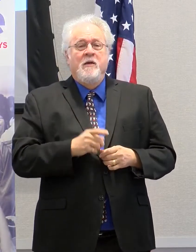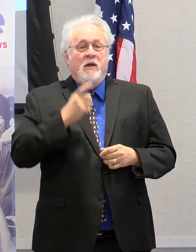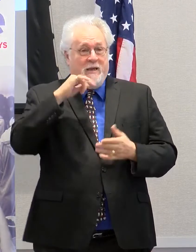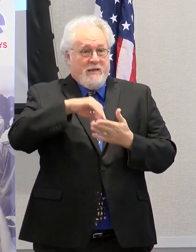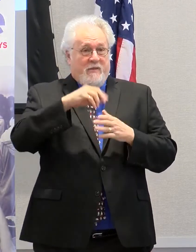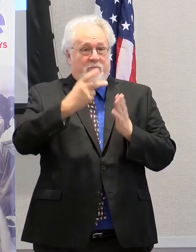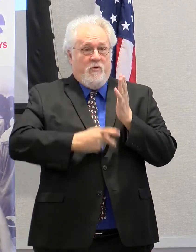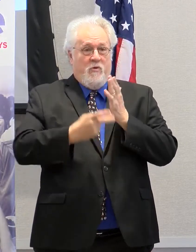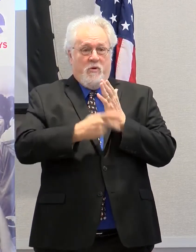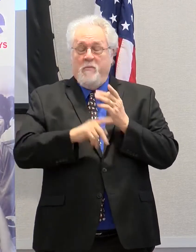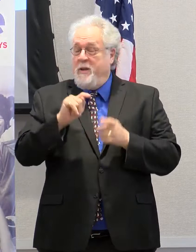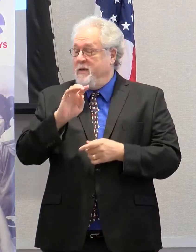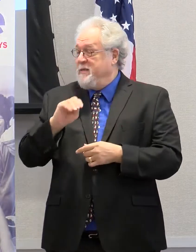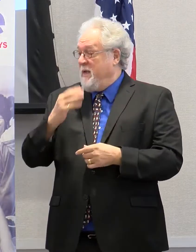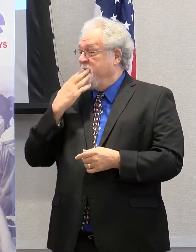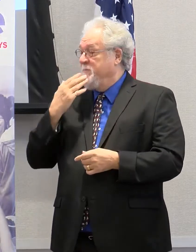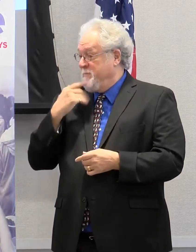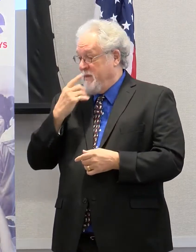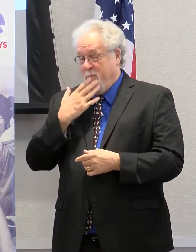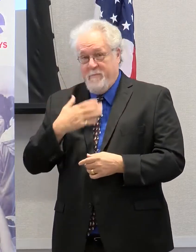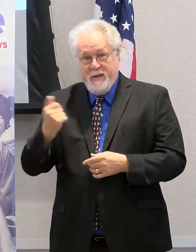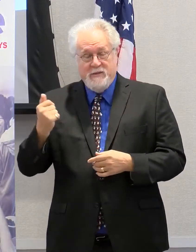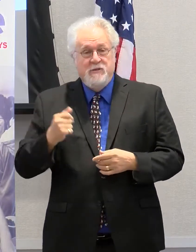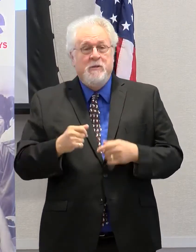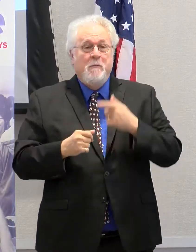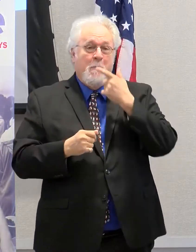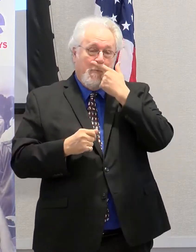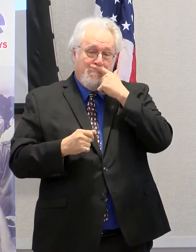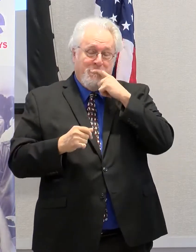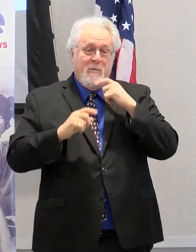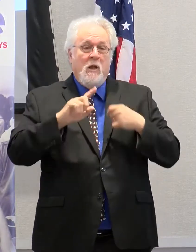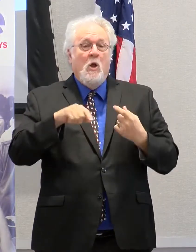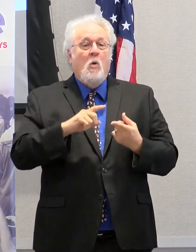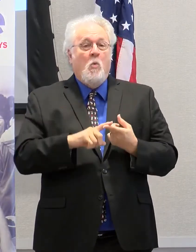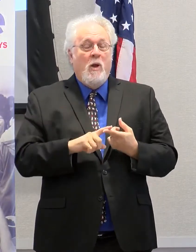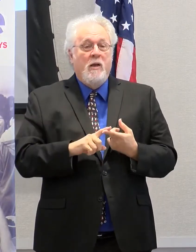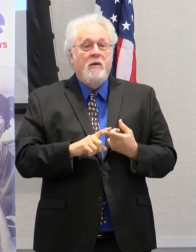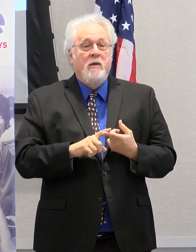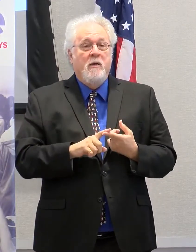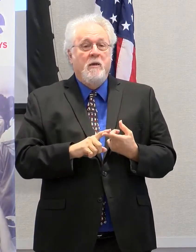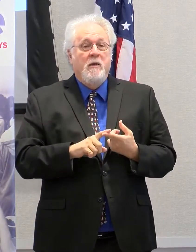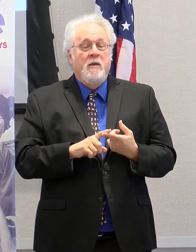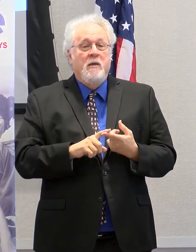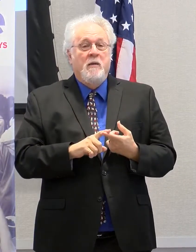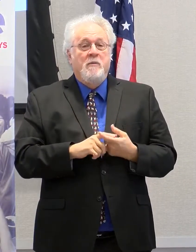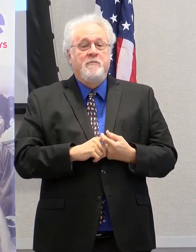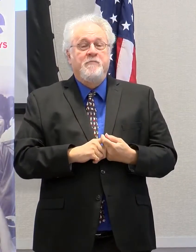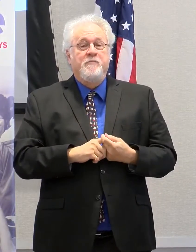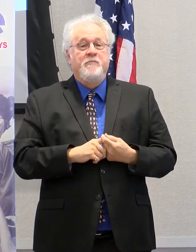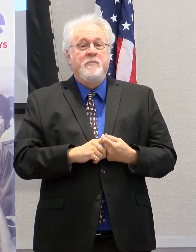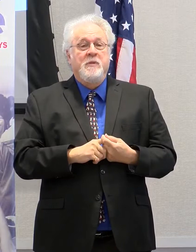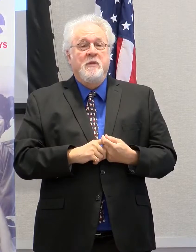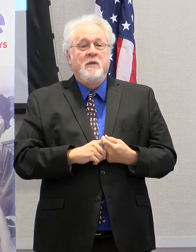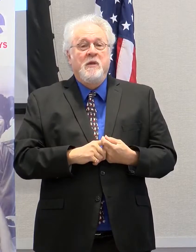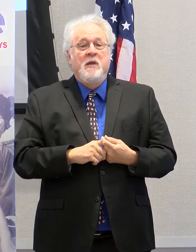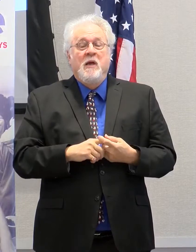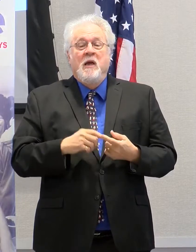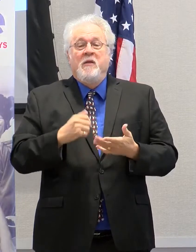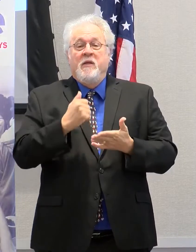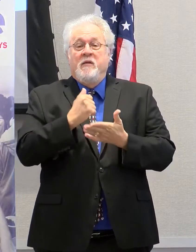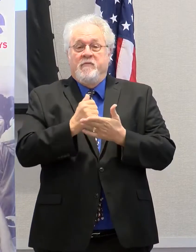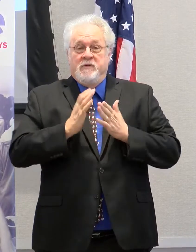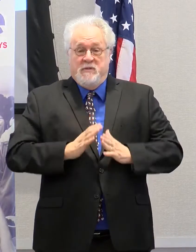Tom said it best when the facilitators